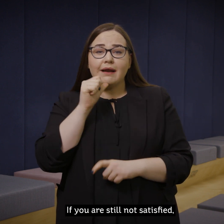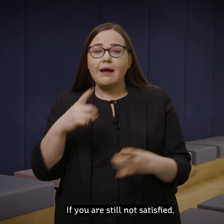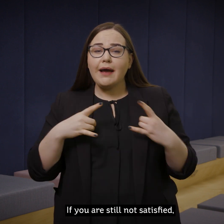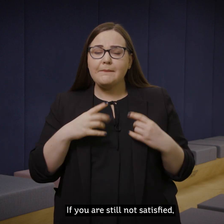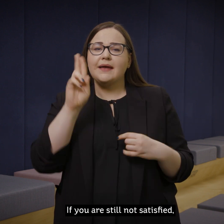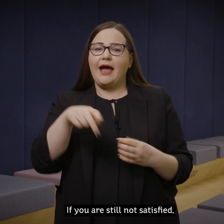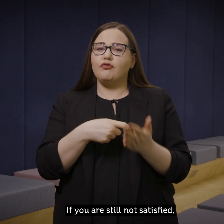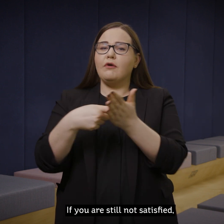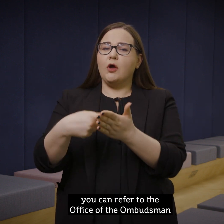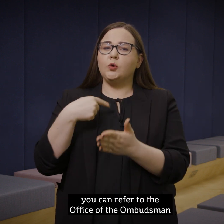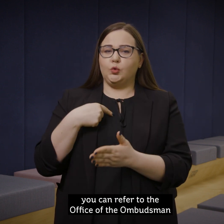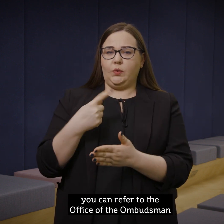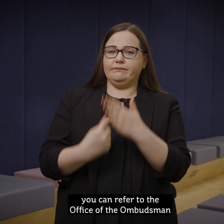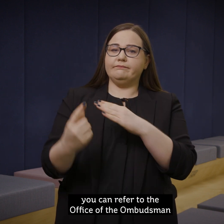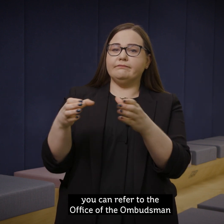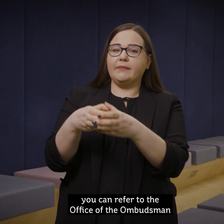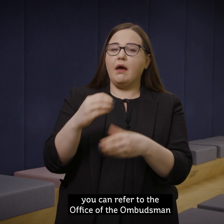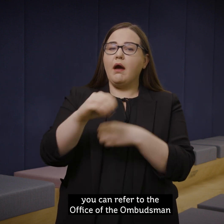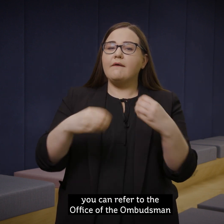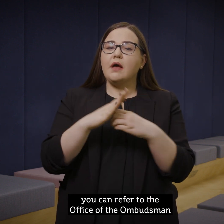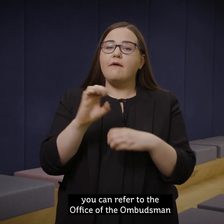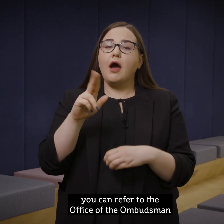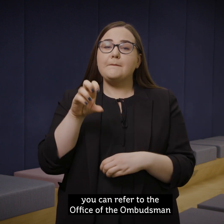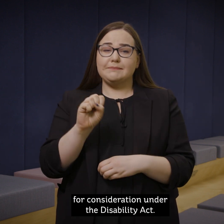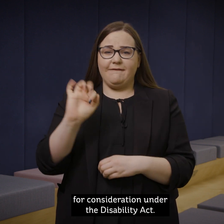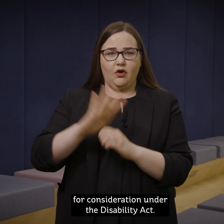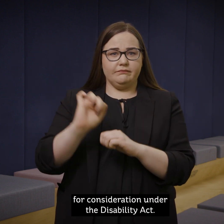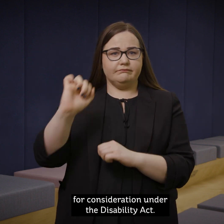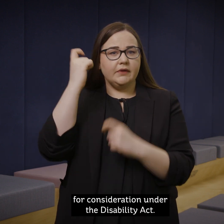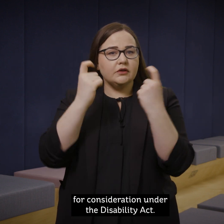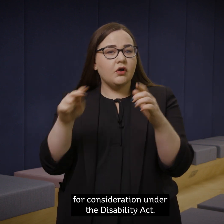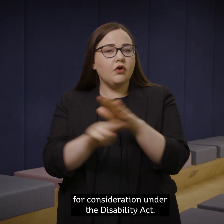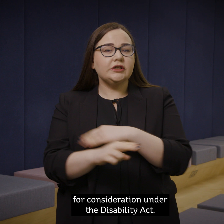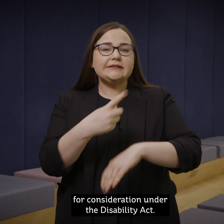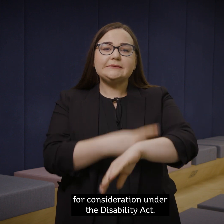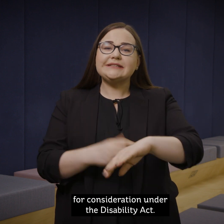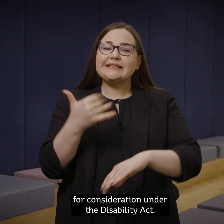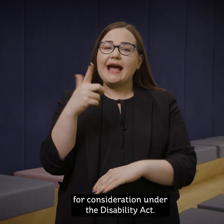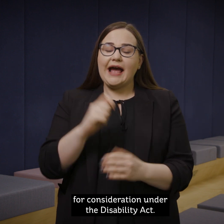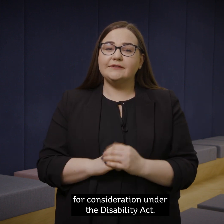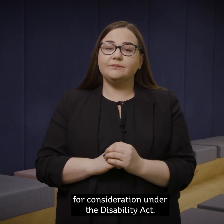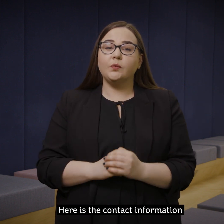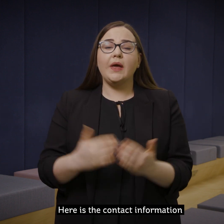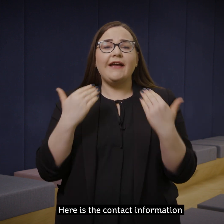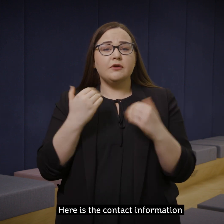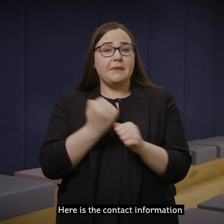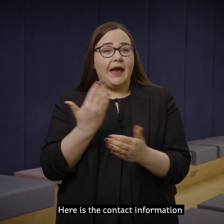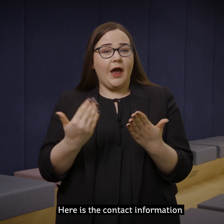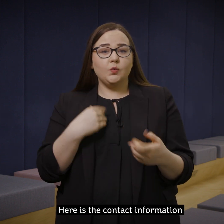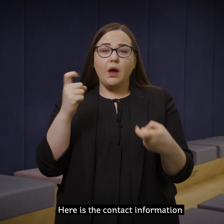still not satisfied, you can refer to the Office of the Ombudsman for consideration under the Disability Act. Here is the contact information